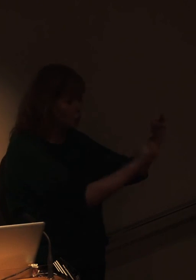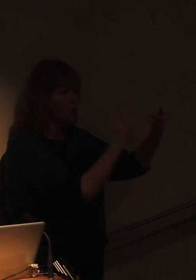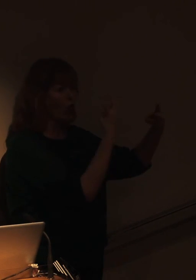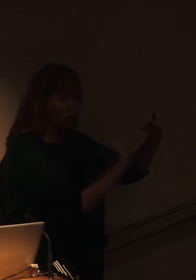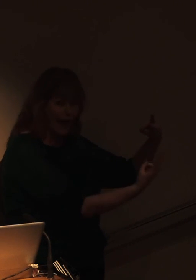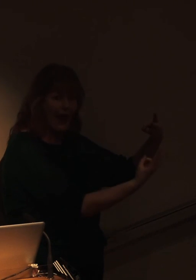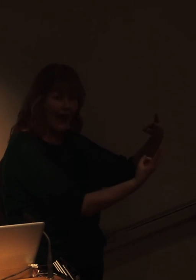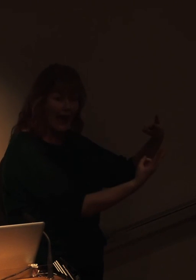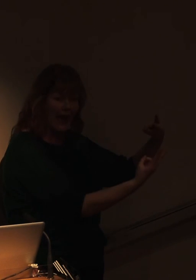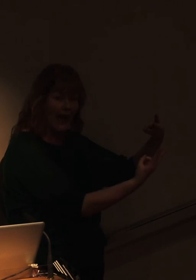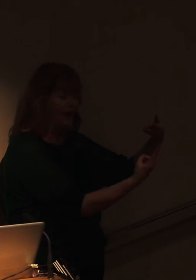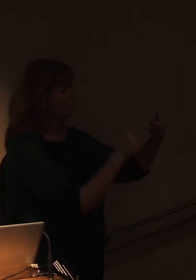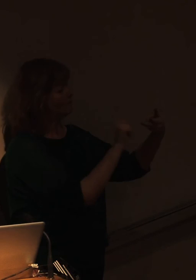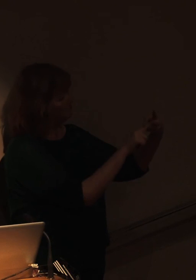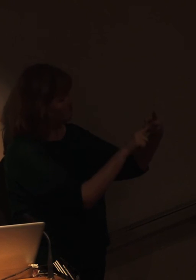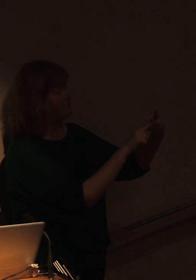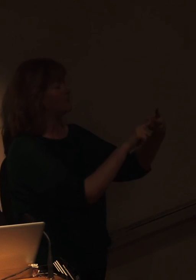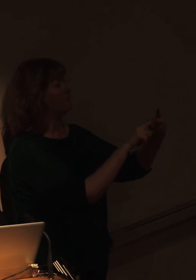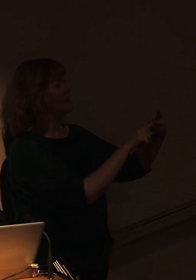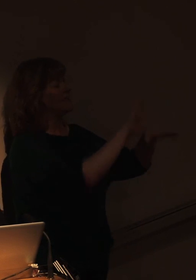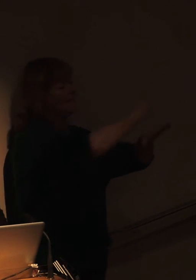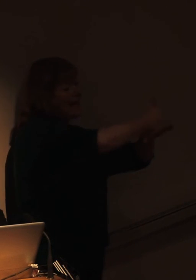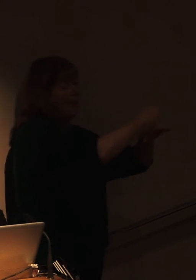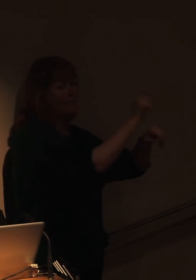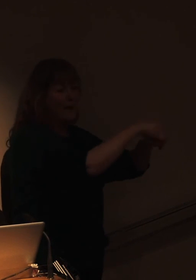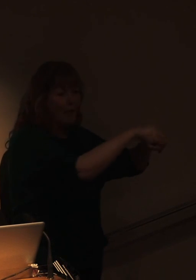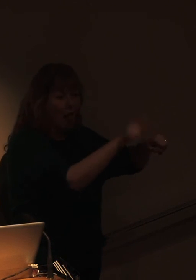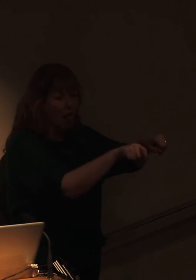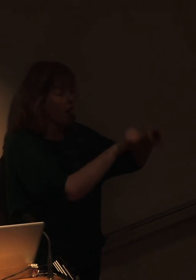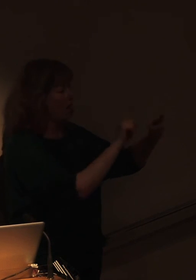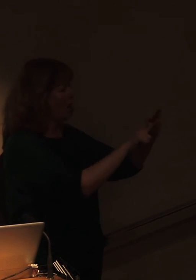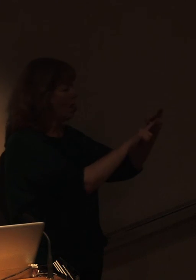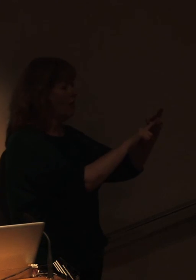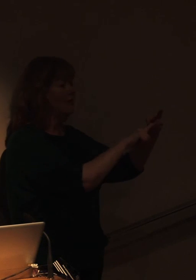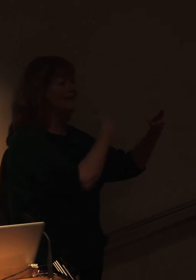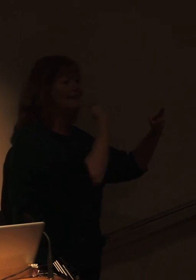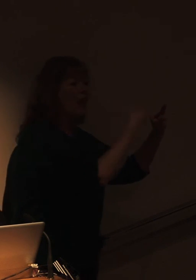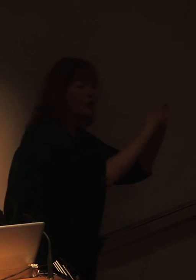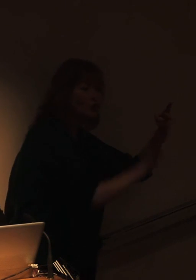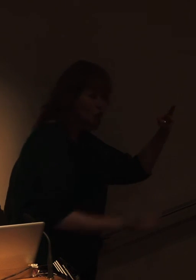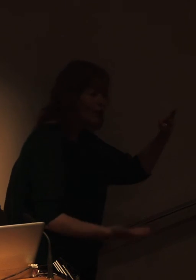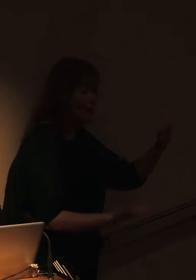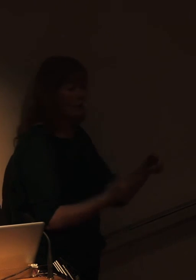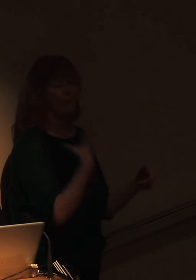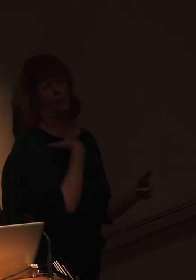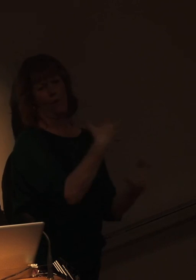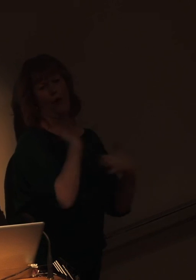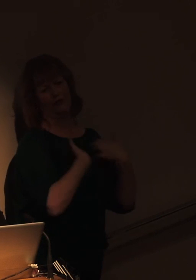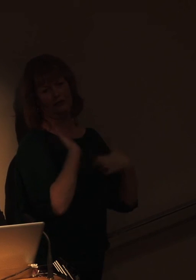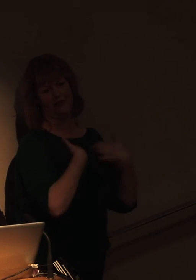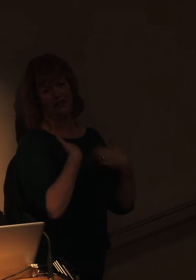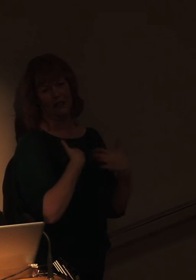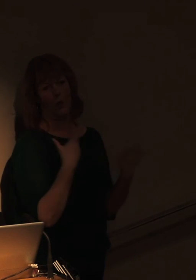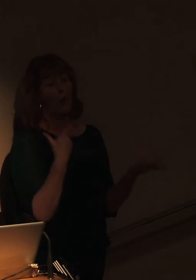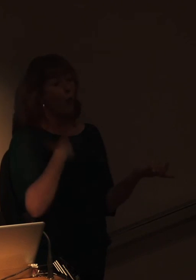that you related to or didn't relate to, and then went on to tell the story, chances are you probably would have listened through. And that's because of the way